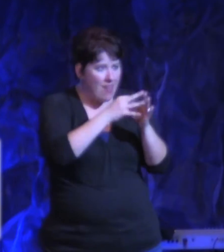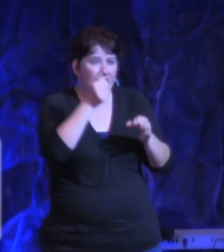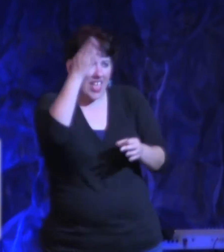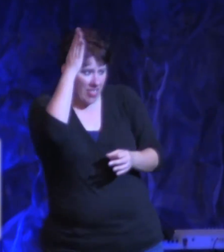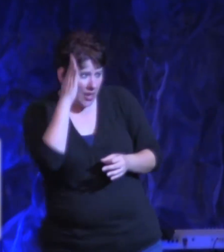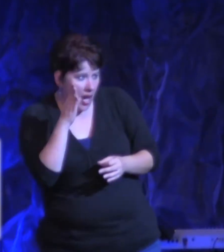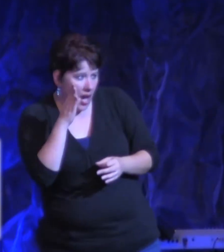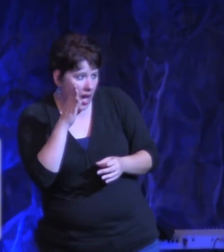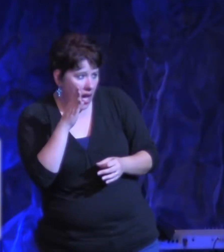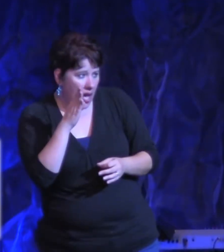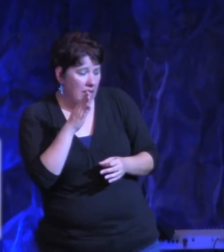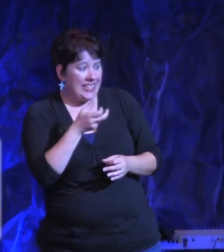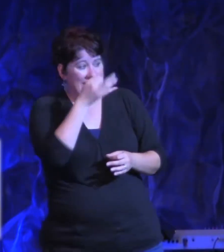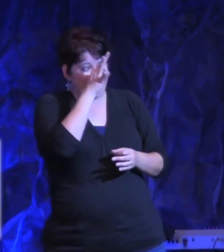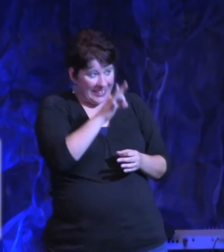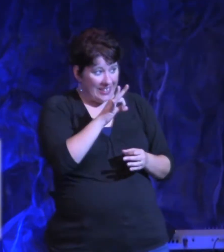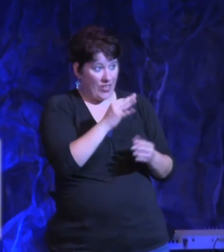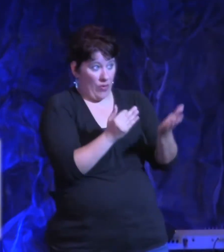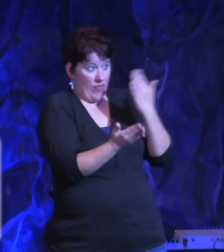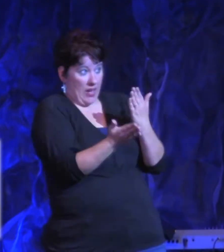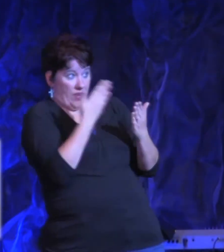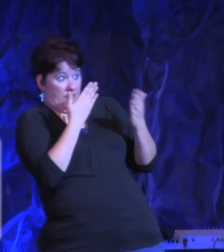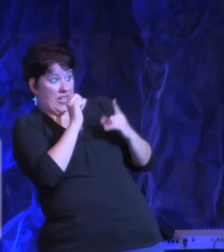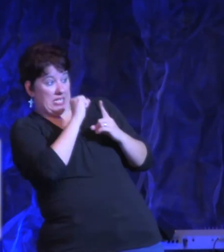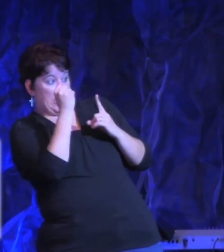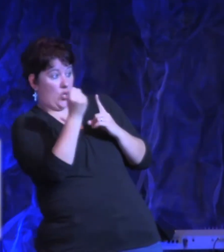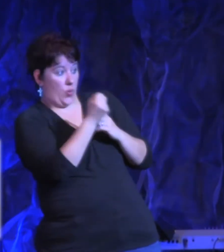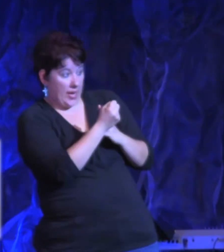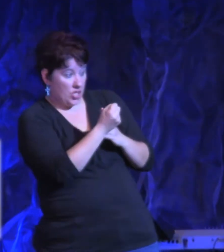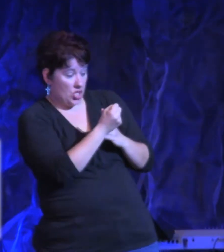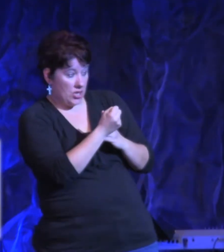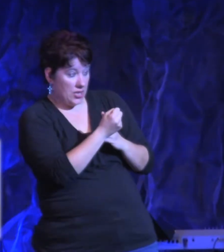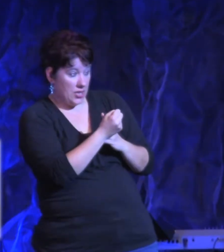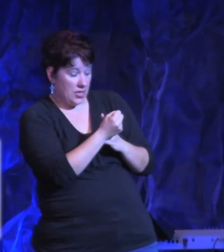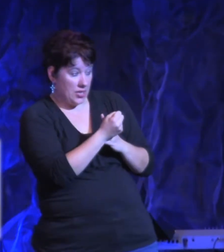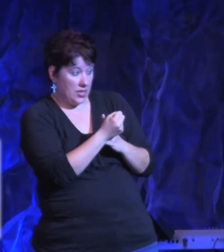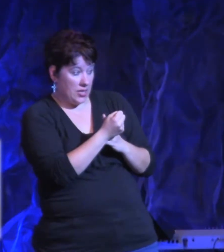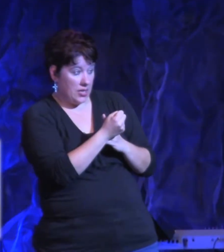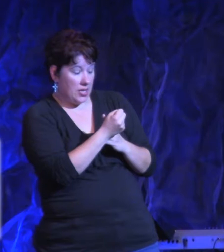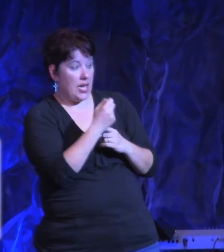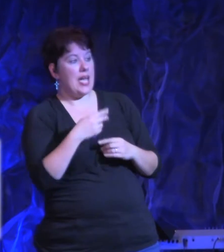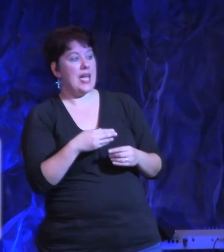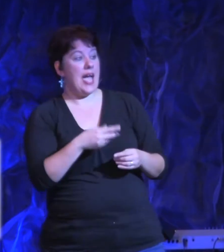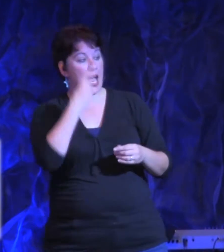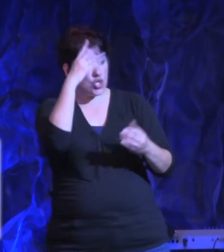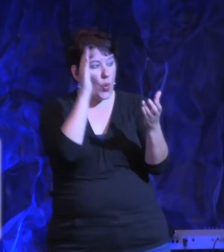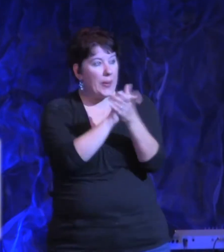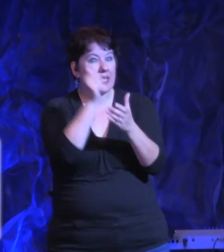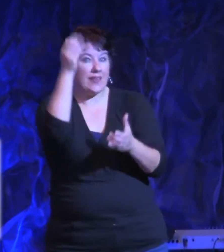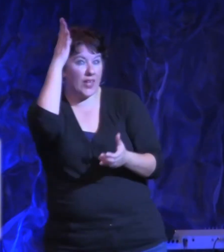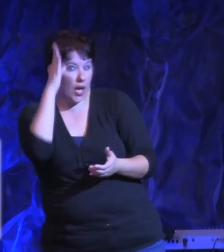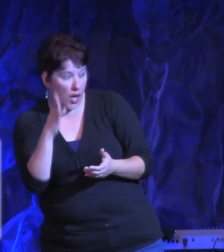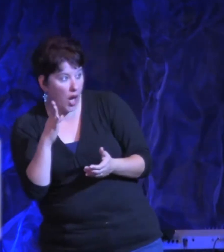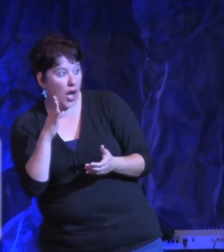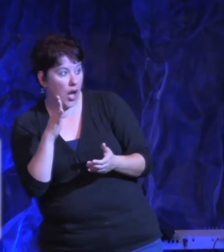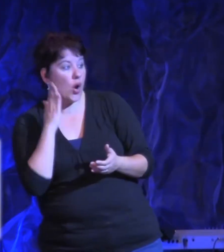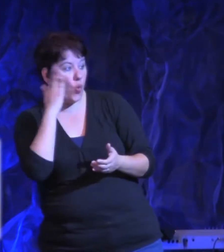taken up and cast into the sea, and does not doubt in his heart, but believes that what he says is going to happen, it will be granted. Amen.